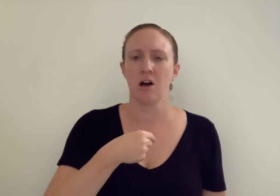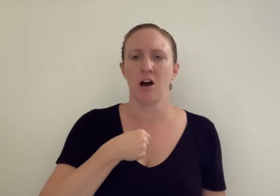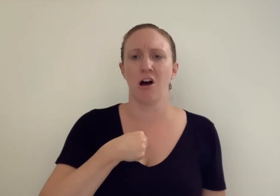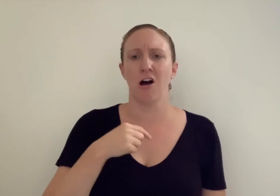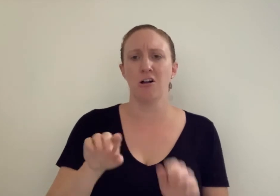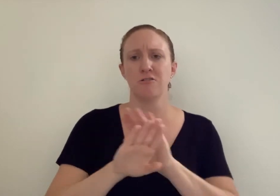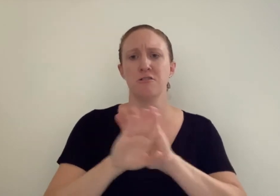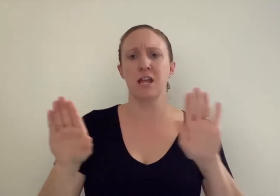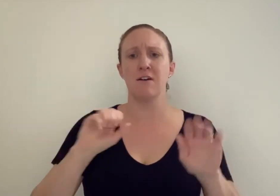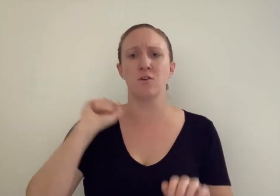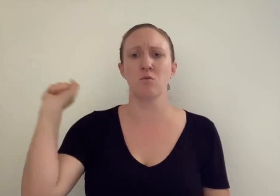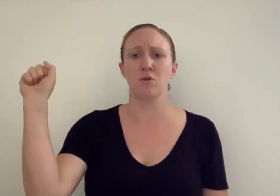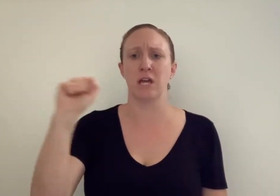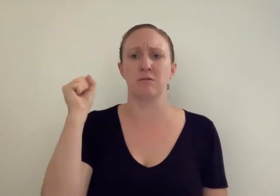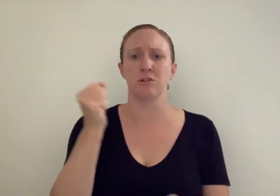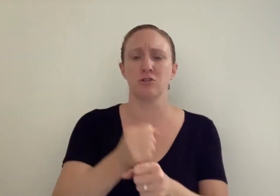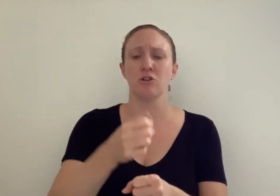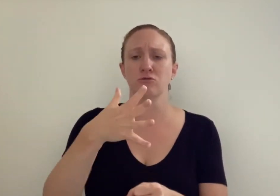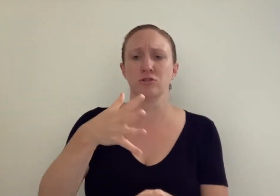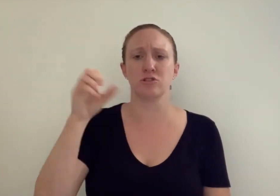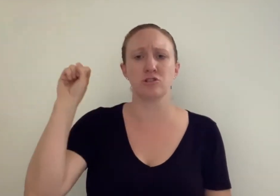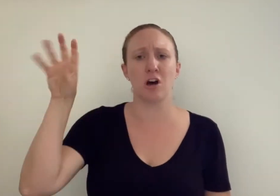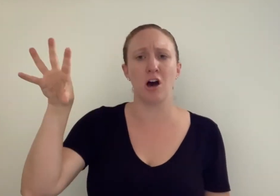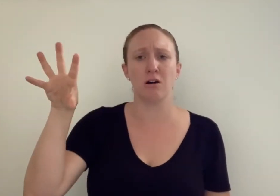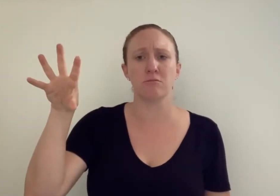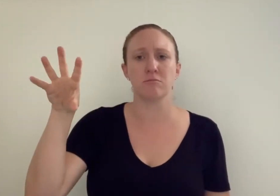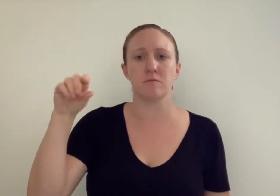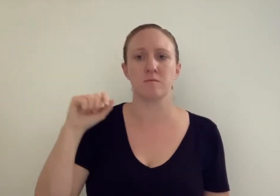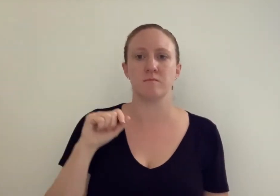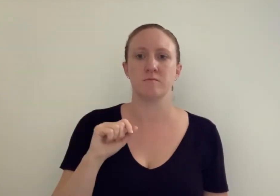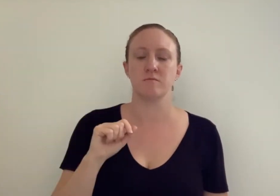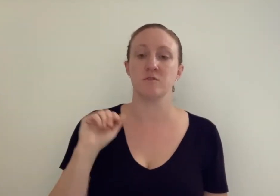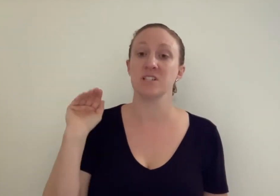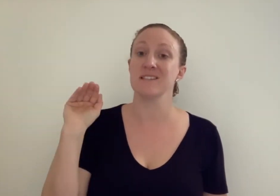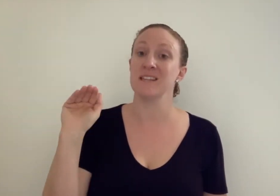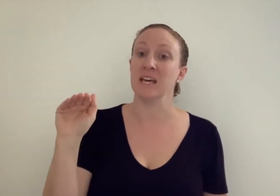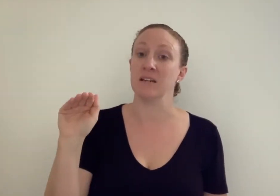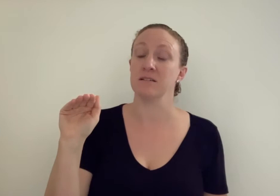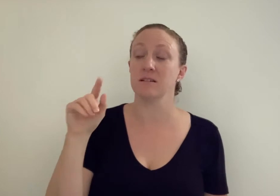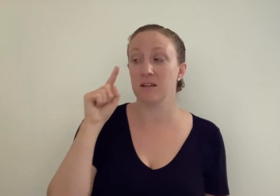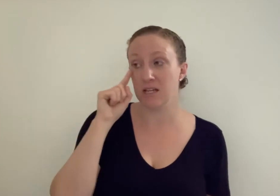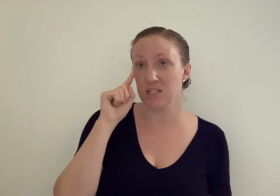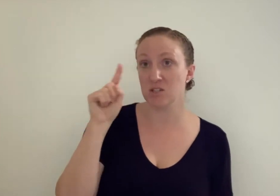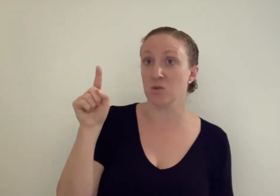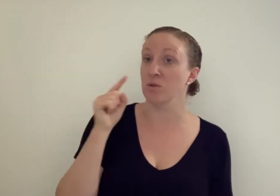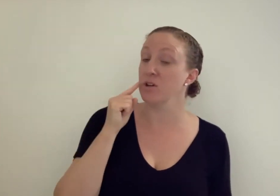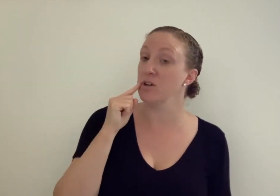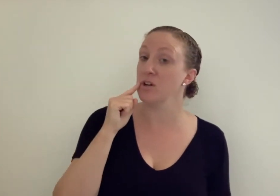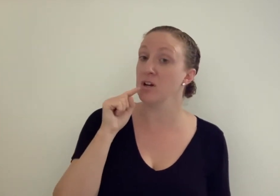I'll never win the golden star. Just then he saw the girl.